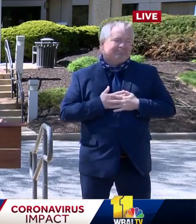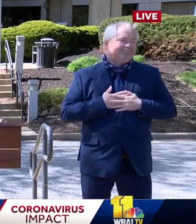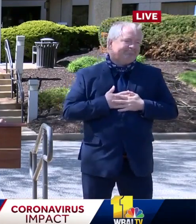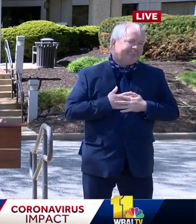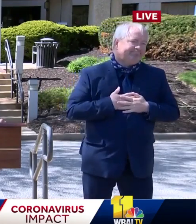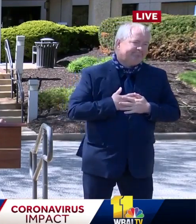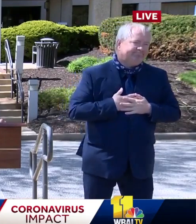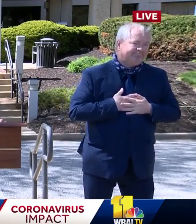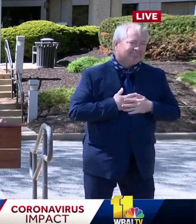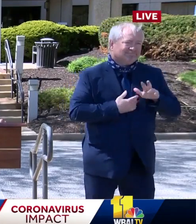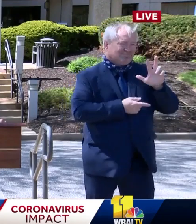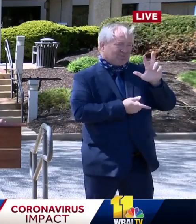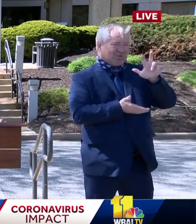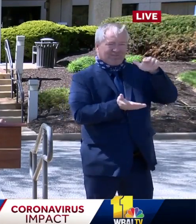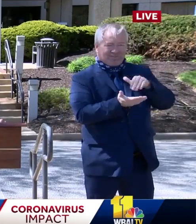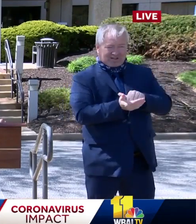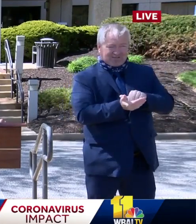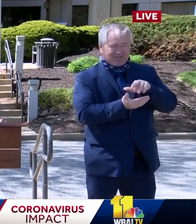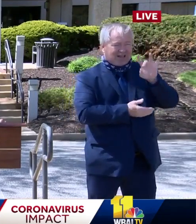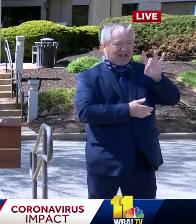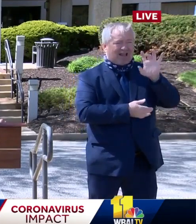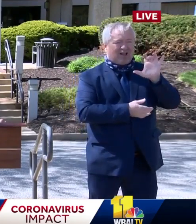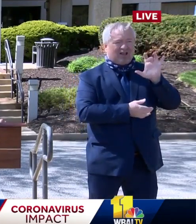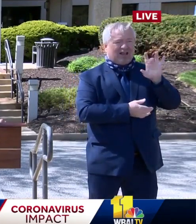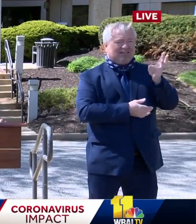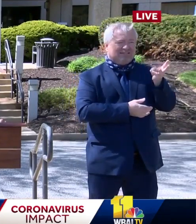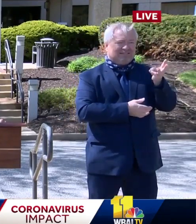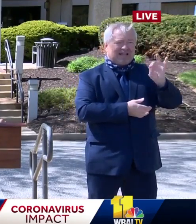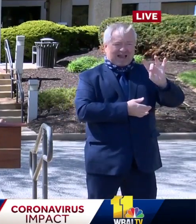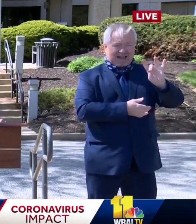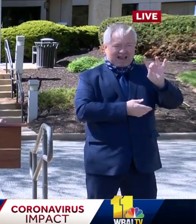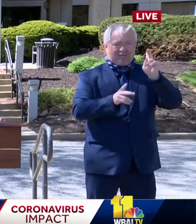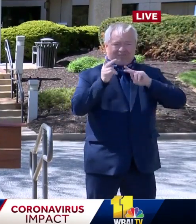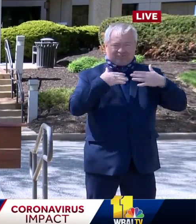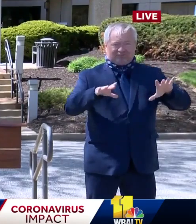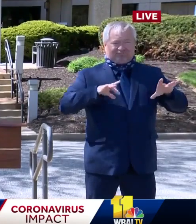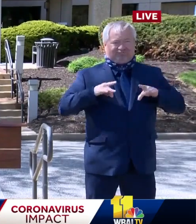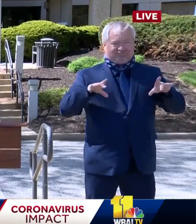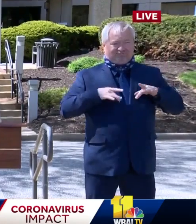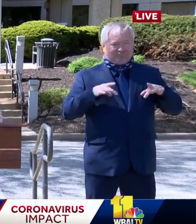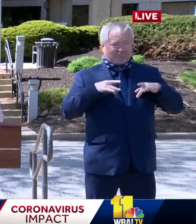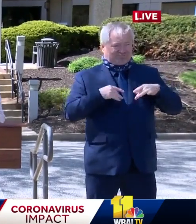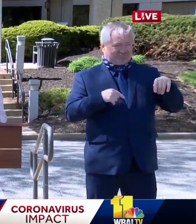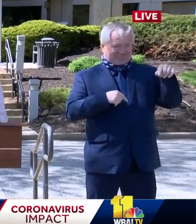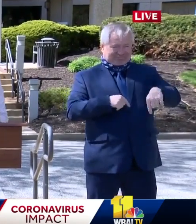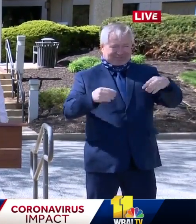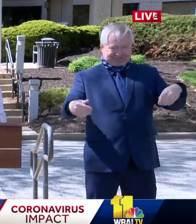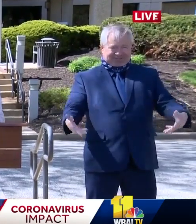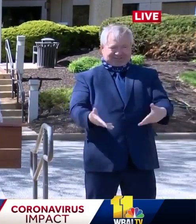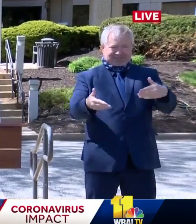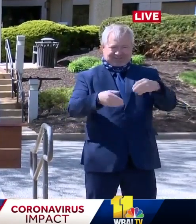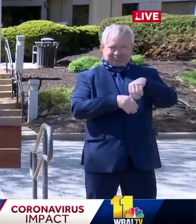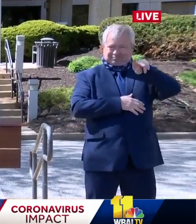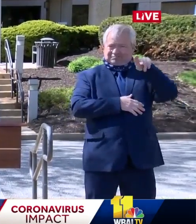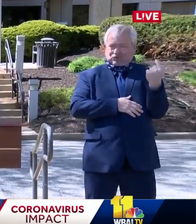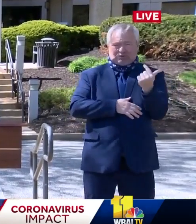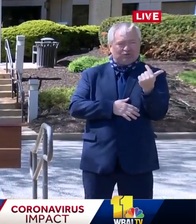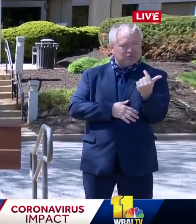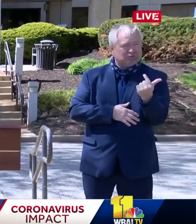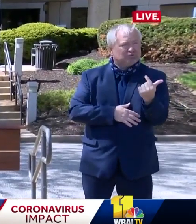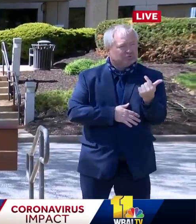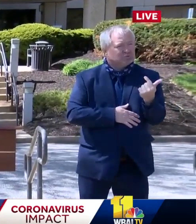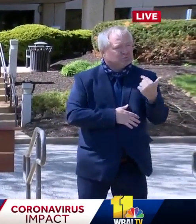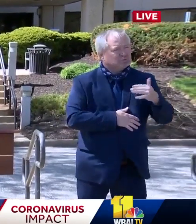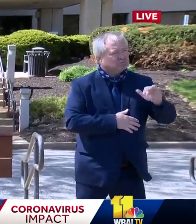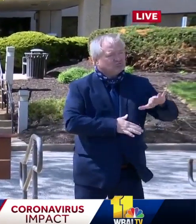,868 confirmed cases of the Corona virus here in Prince Georges County, uh, the largest case